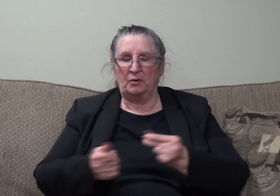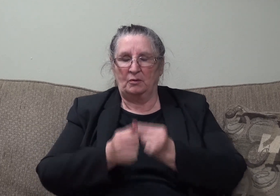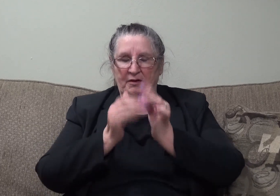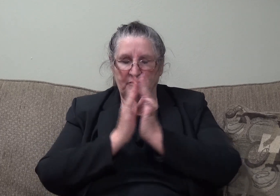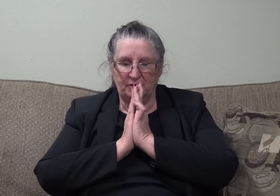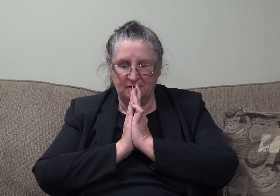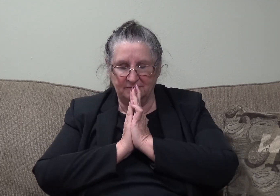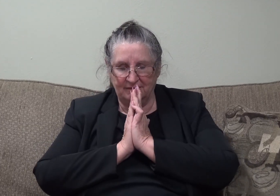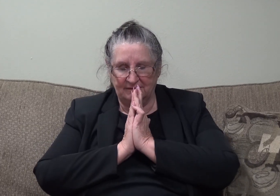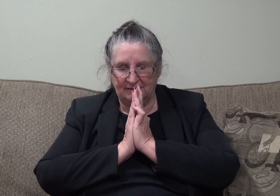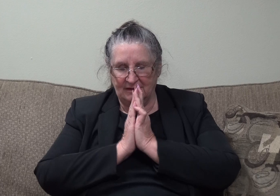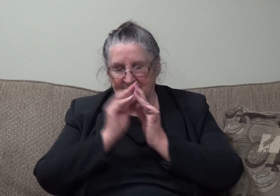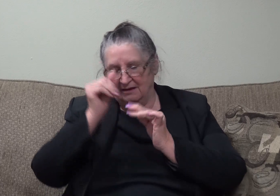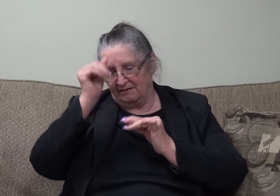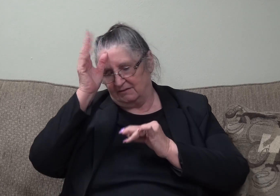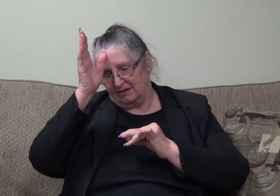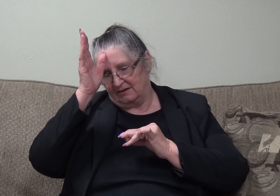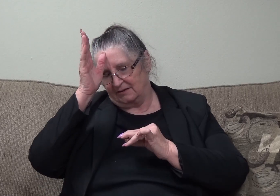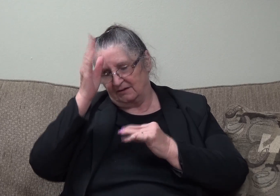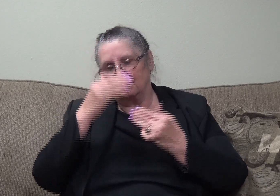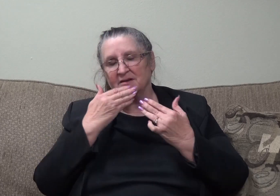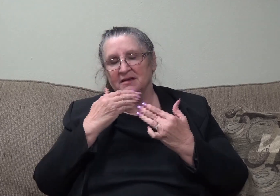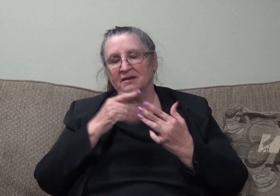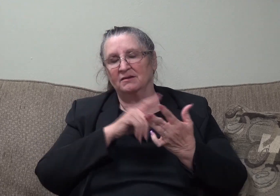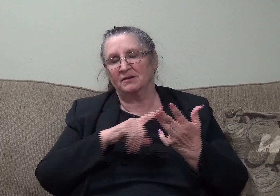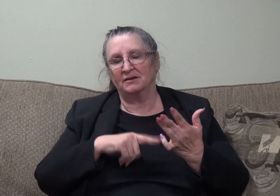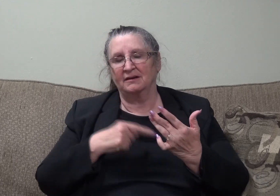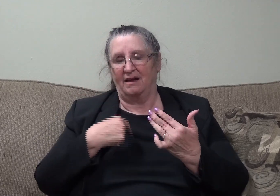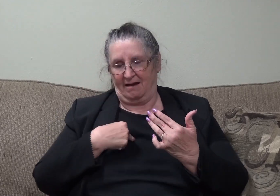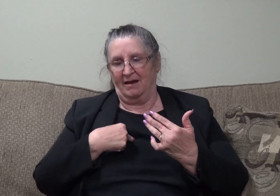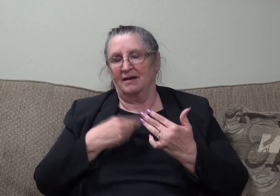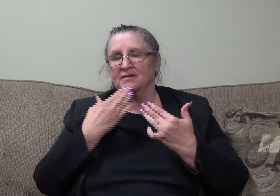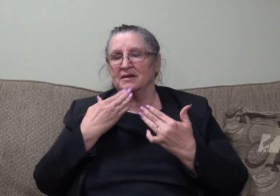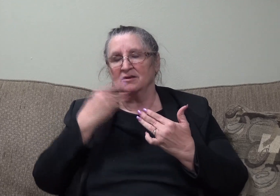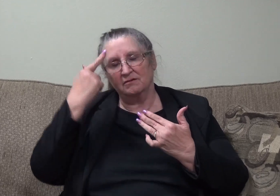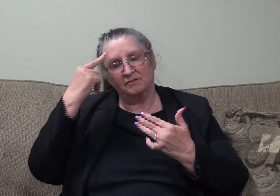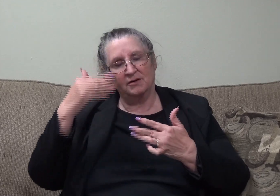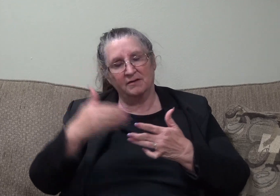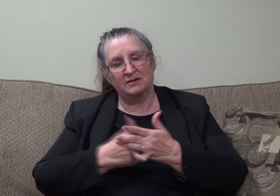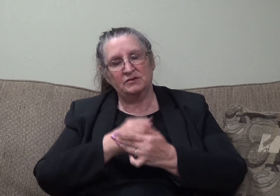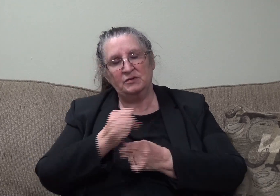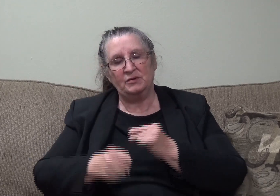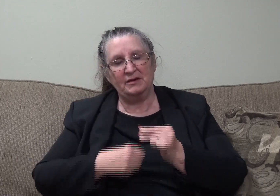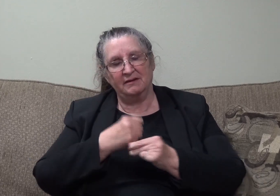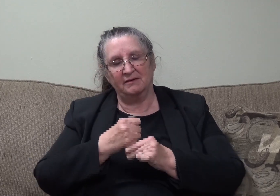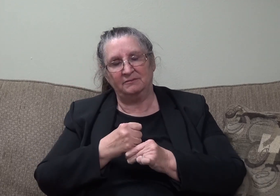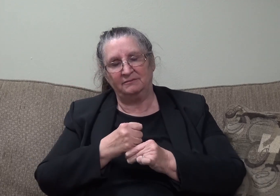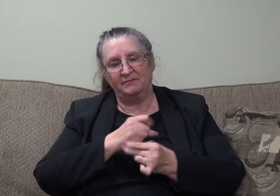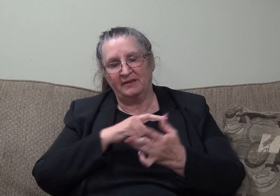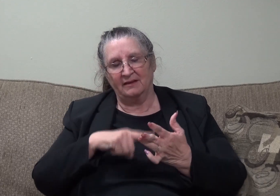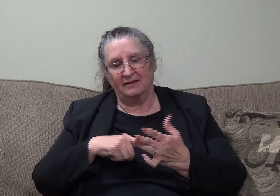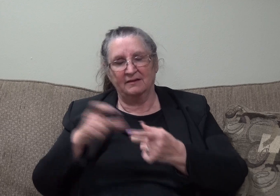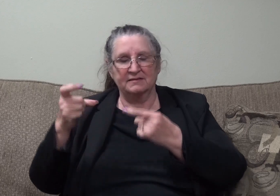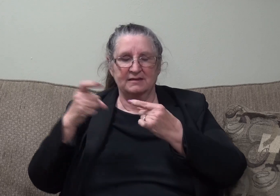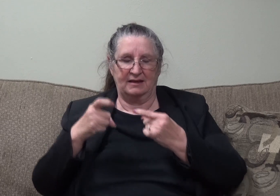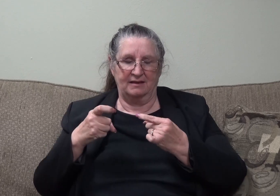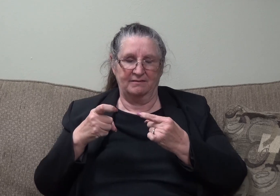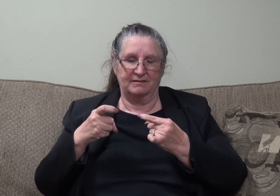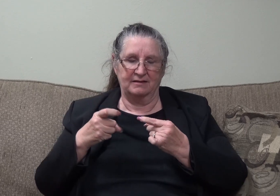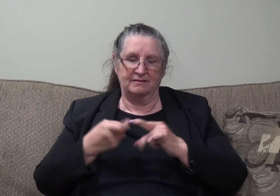Father, we thank you, Lord. I thank you for this new year. Lord, this is a gift from you to